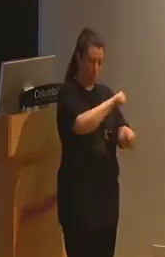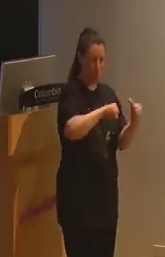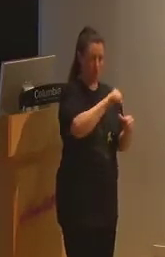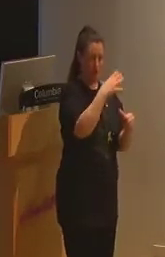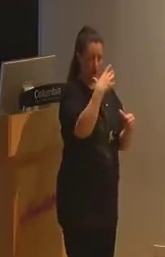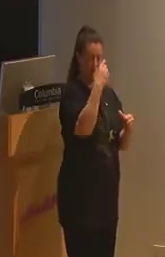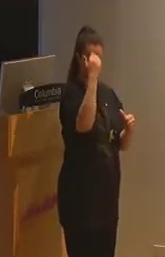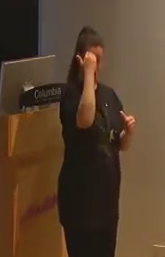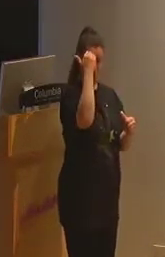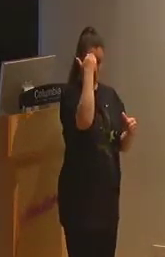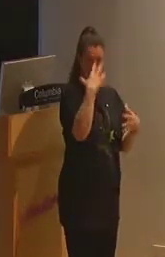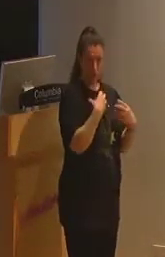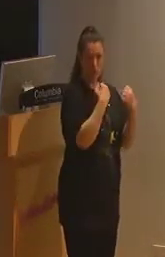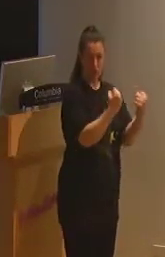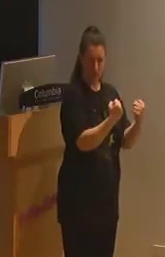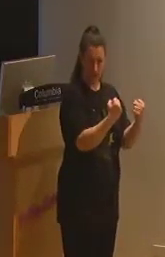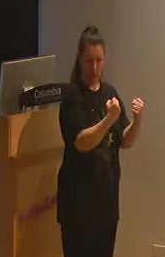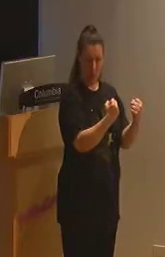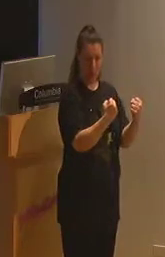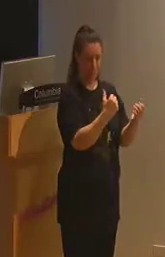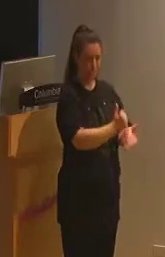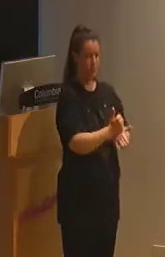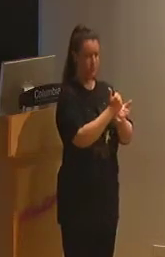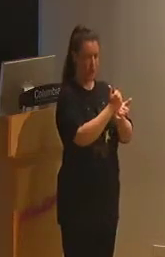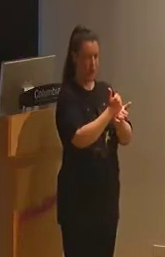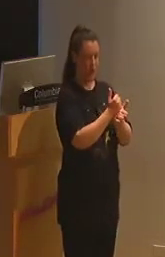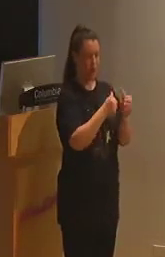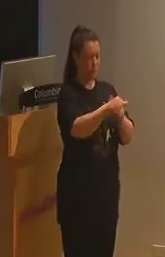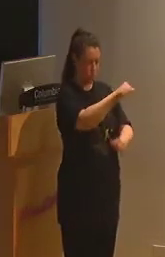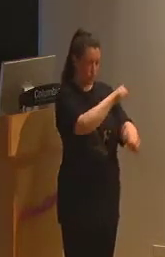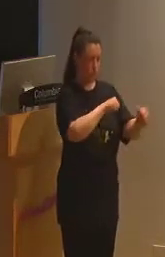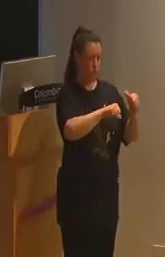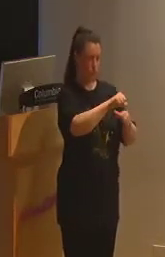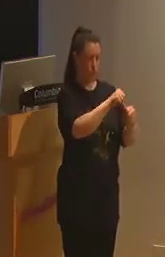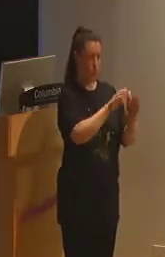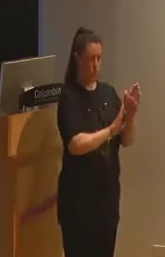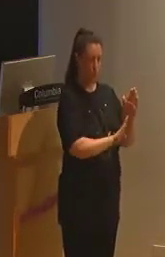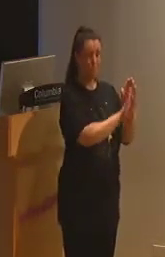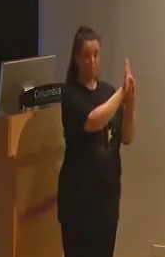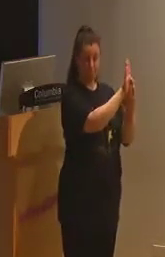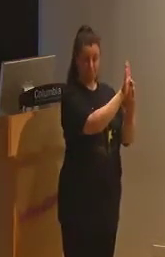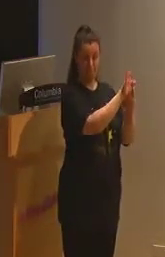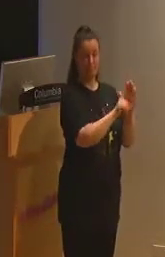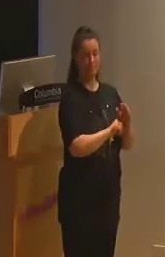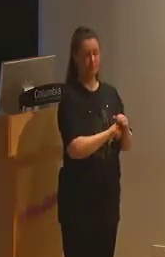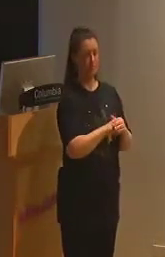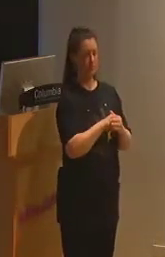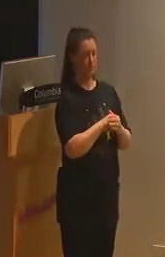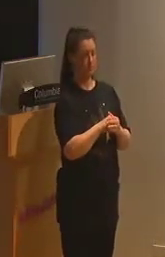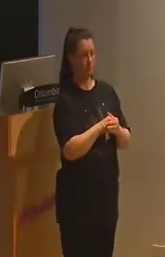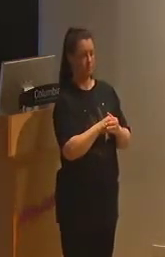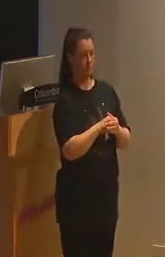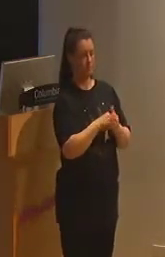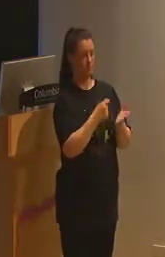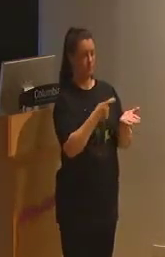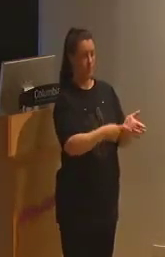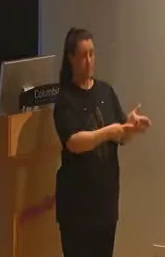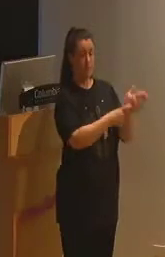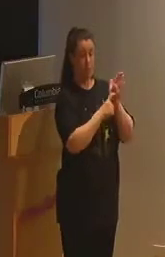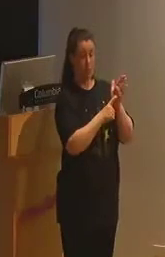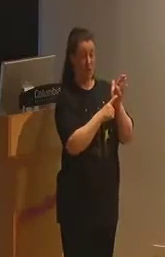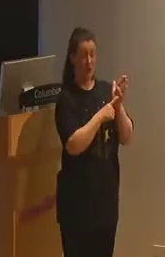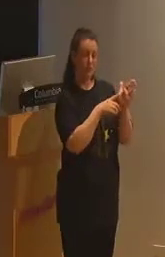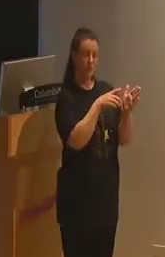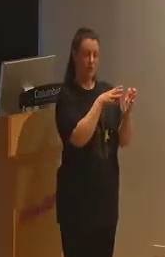desire in the service of extending individual and social possibilities. This would require a learning environment that would